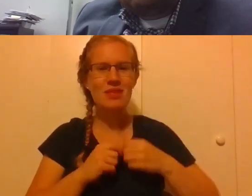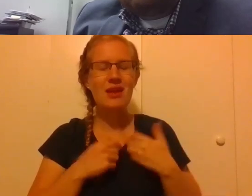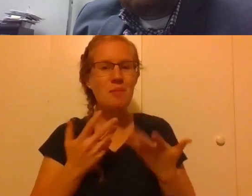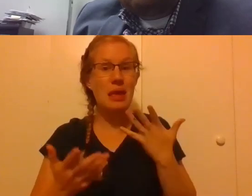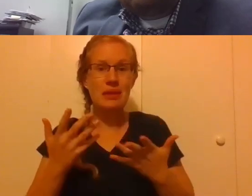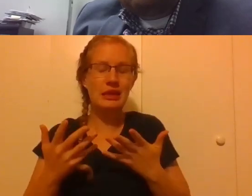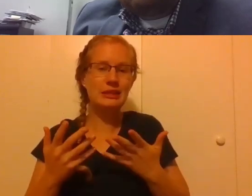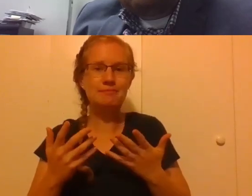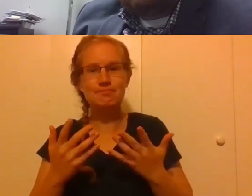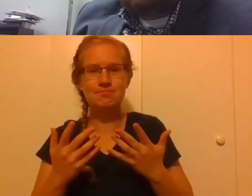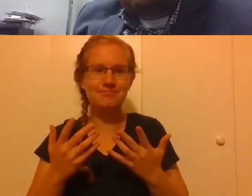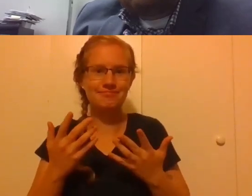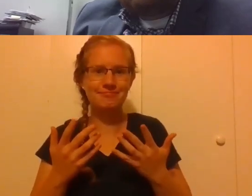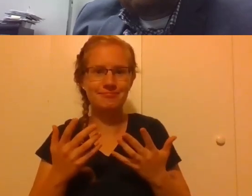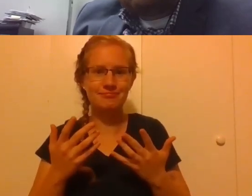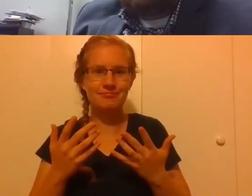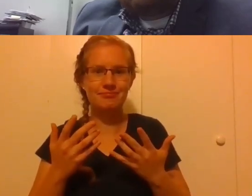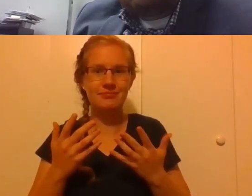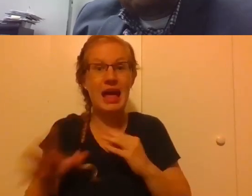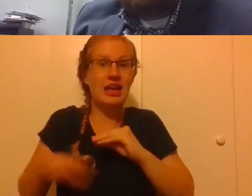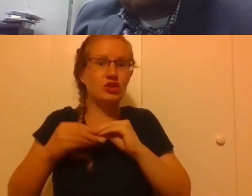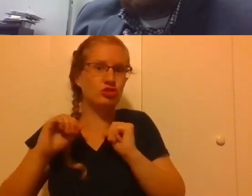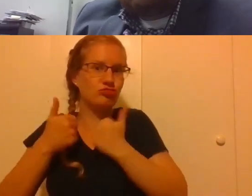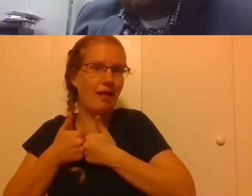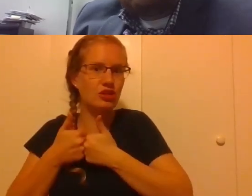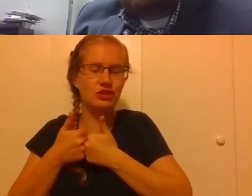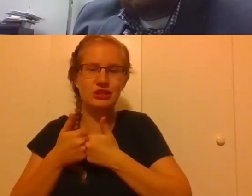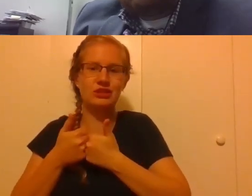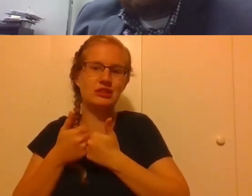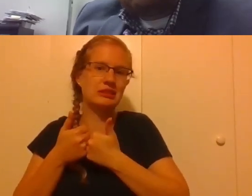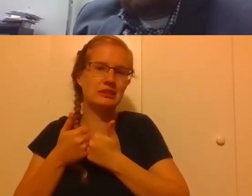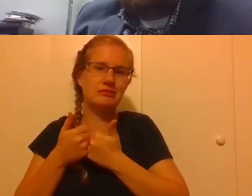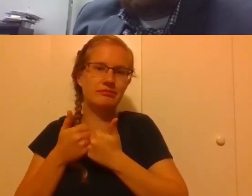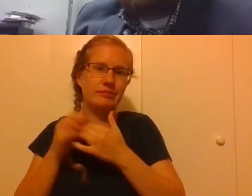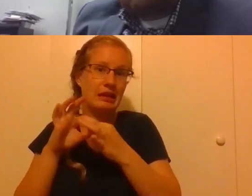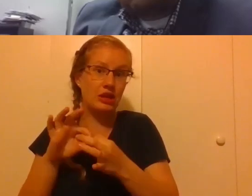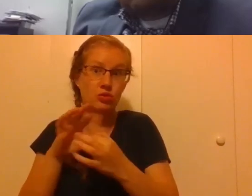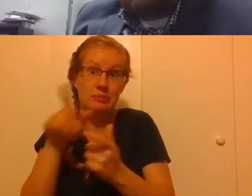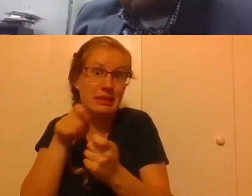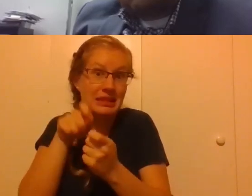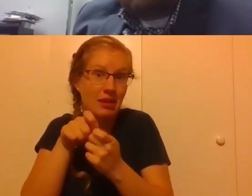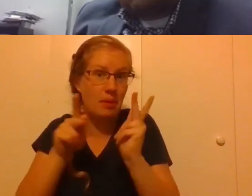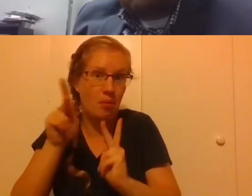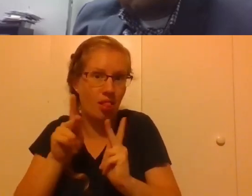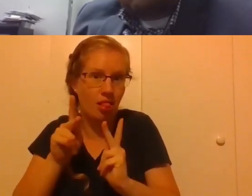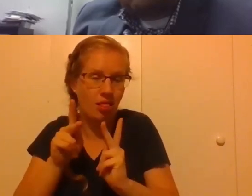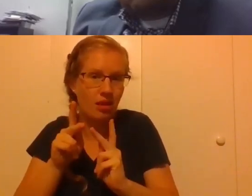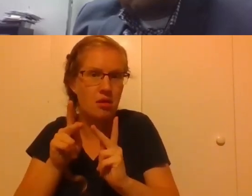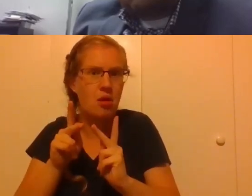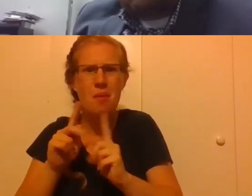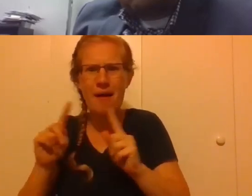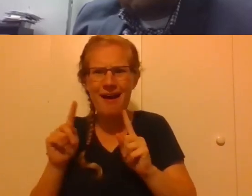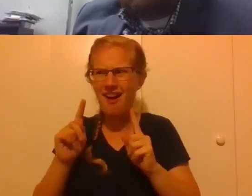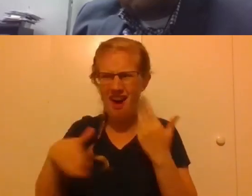uh, maybe there are, uh, challenges surrounding, uh, particular persons, but that's all of us. We all bring